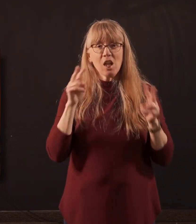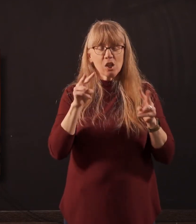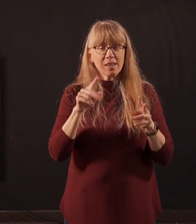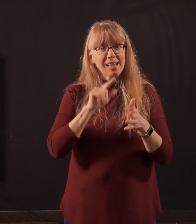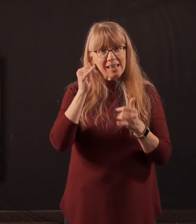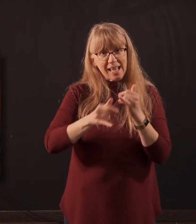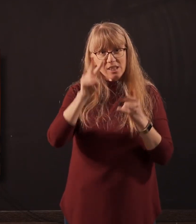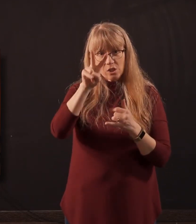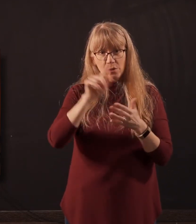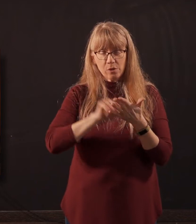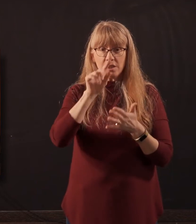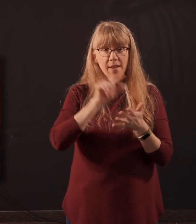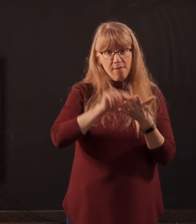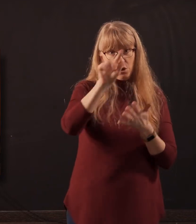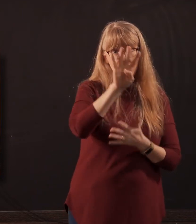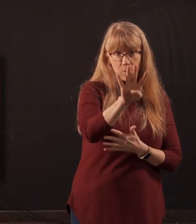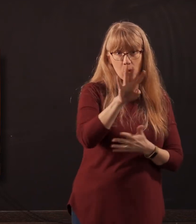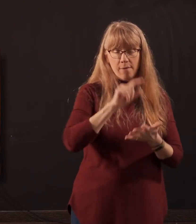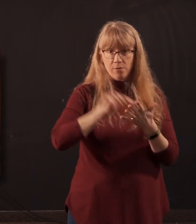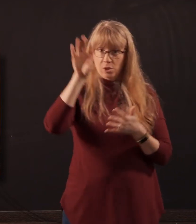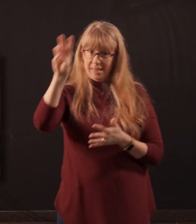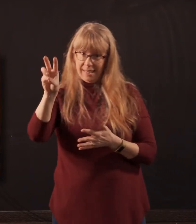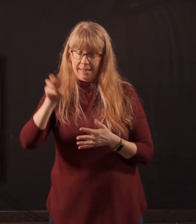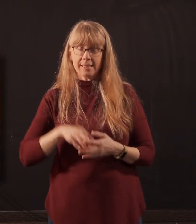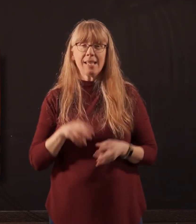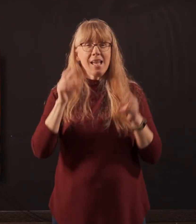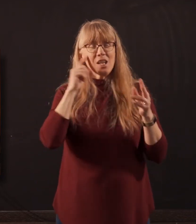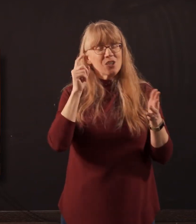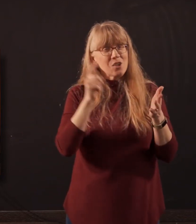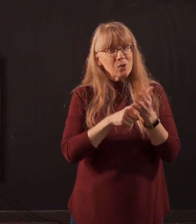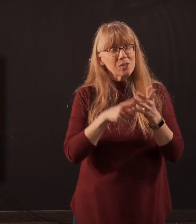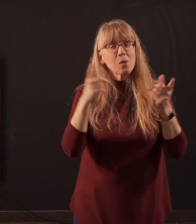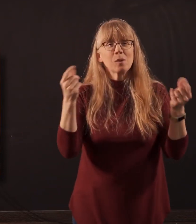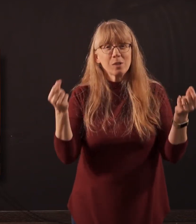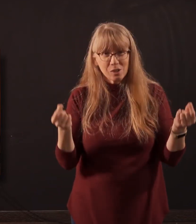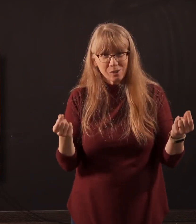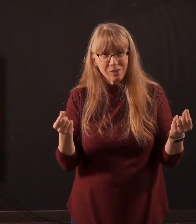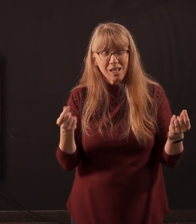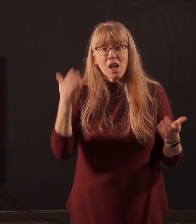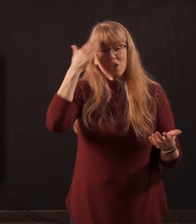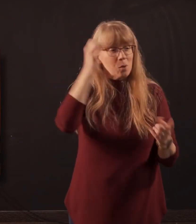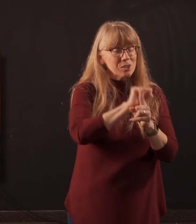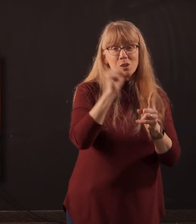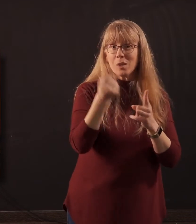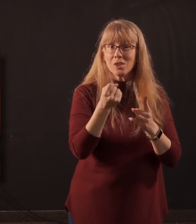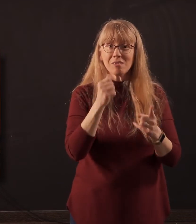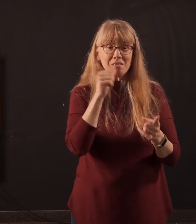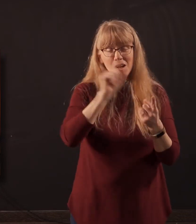verses in verse 4 and verse 6 and see what do we do if we know that our situation may not change. Then what